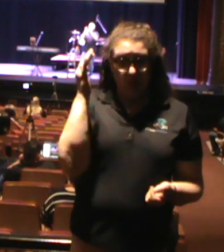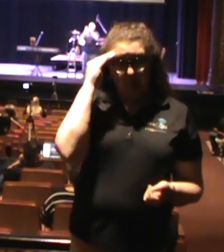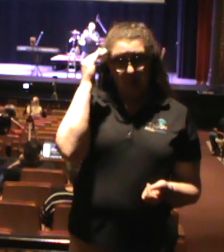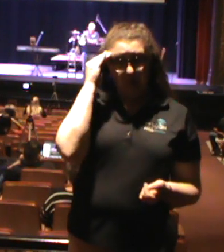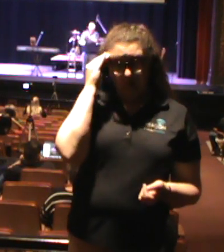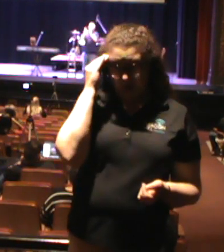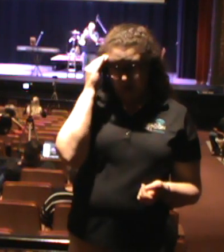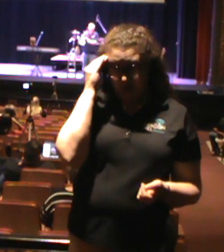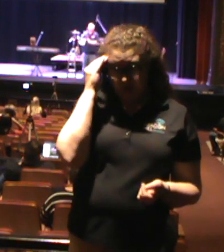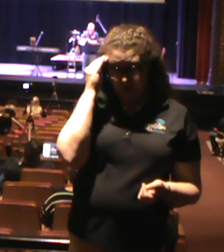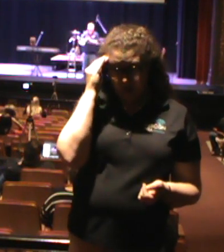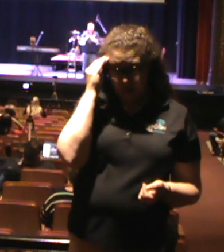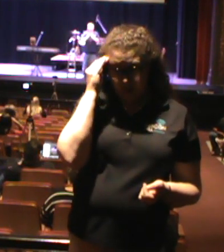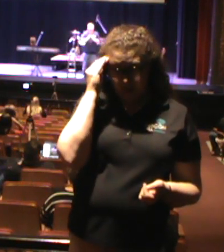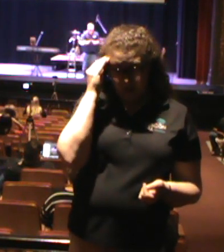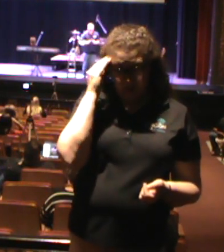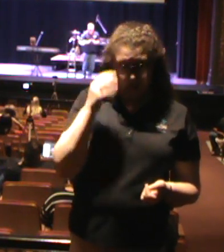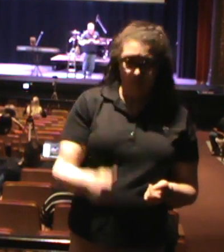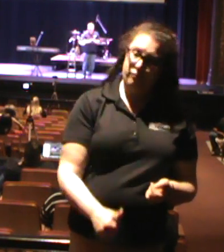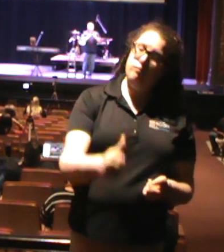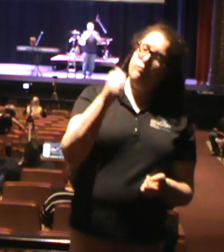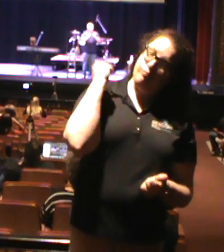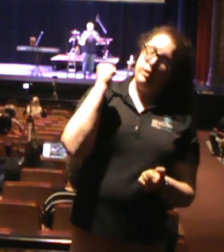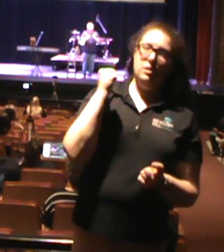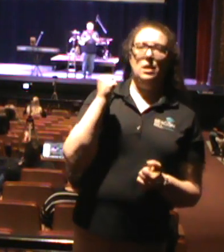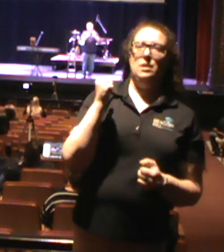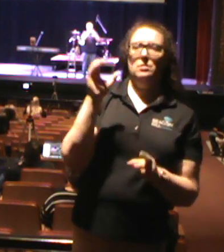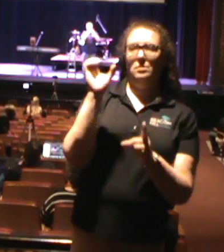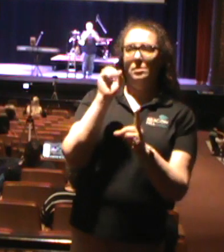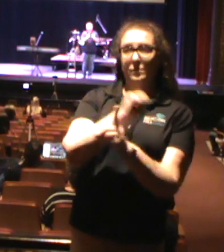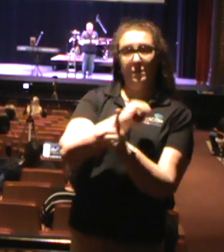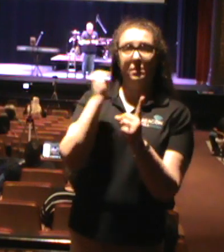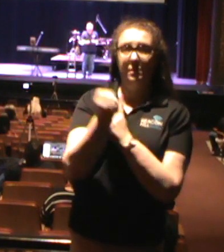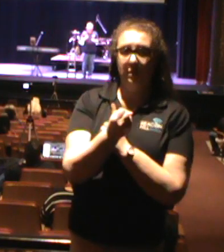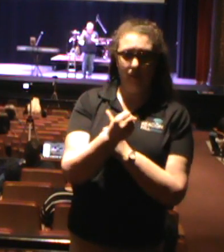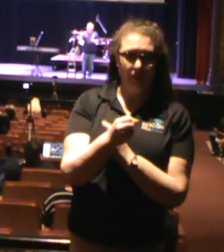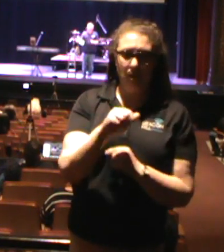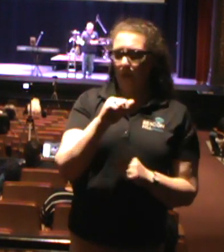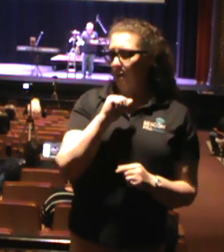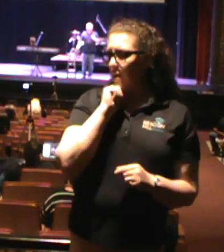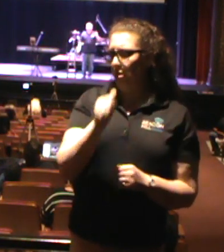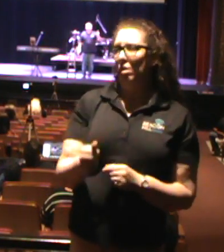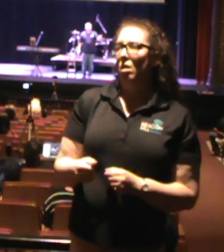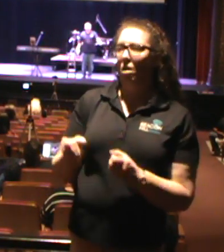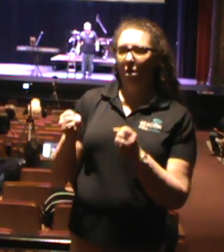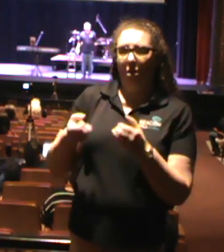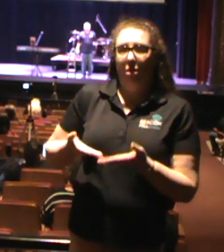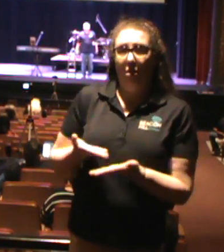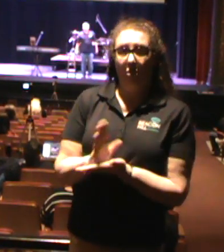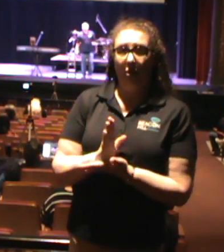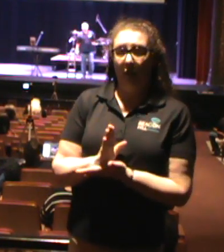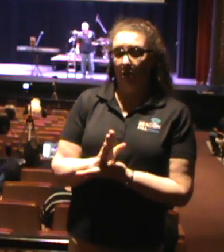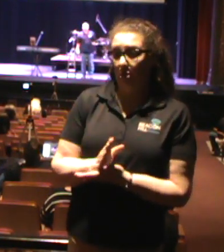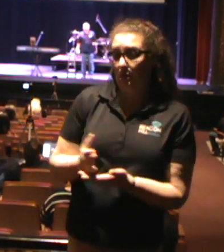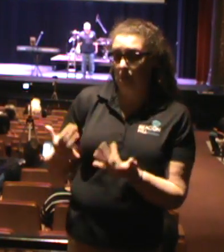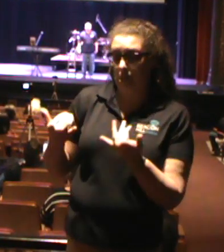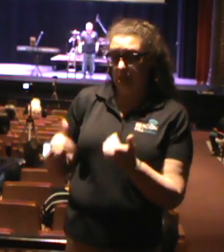called outcasts of society that were not fit to live on this earth.